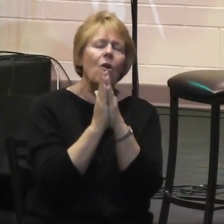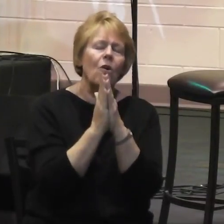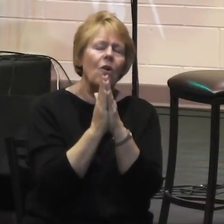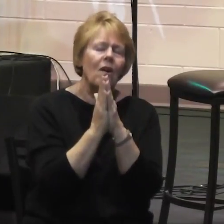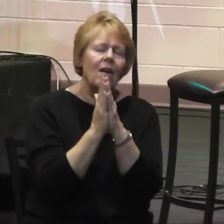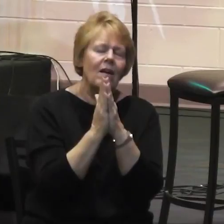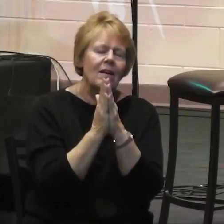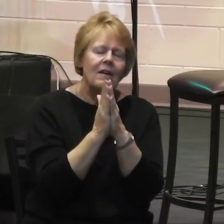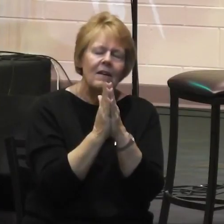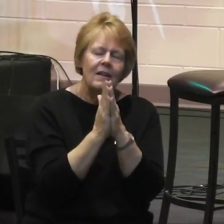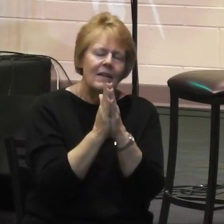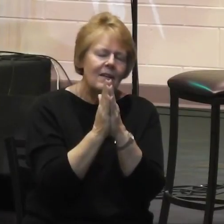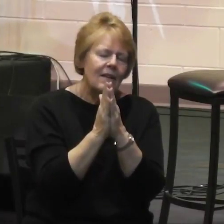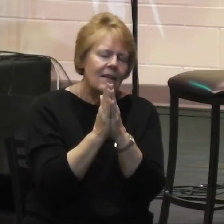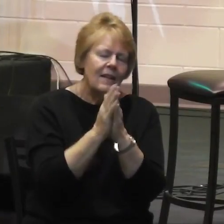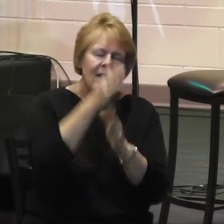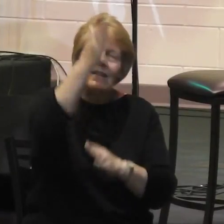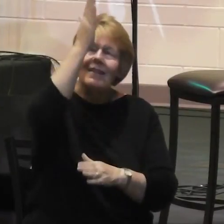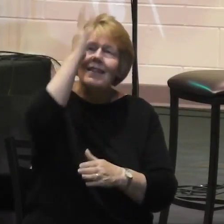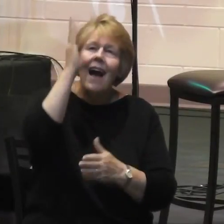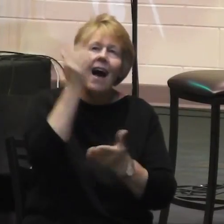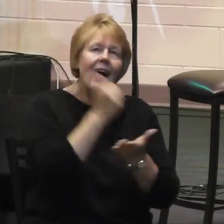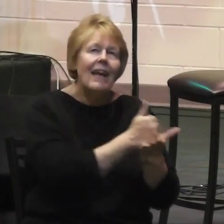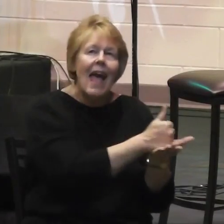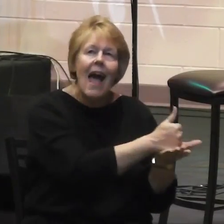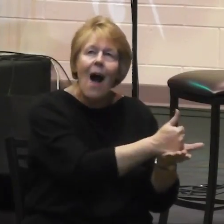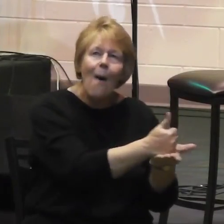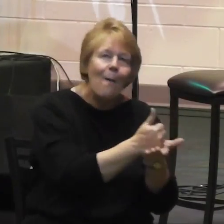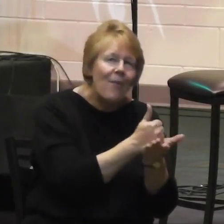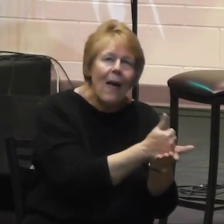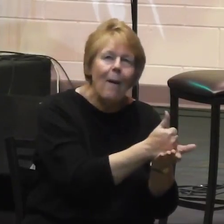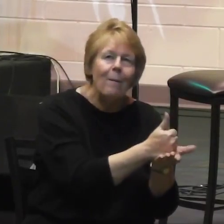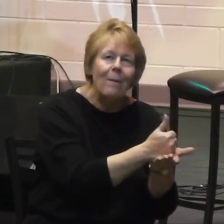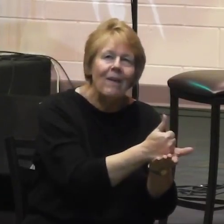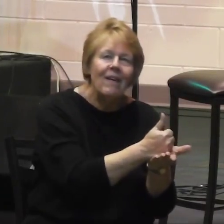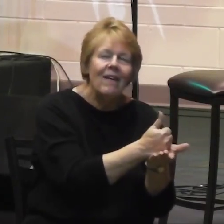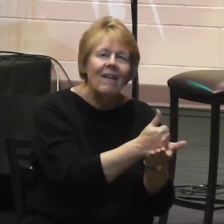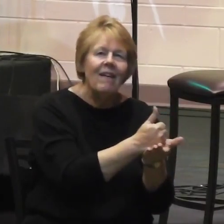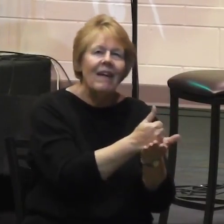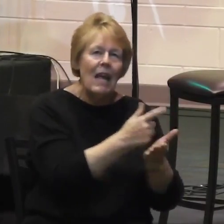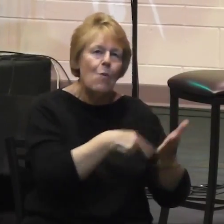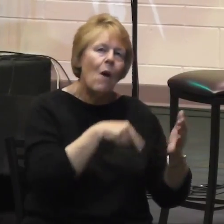that God would help them in that which they were going to experience.